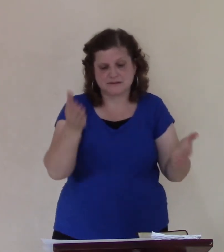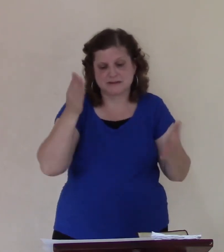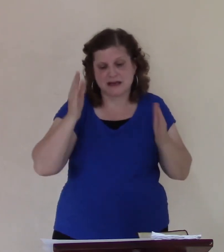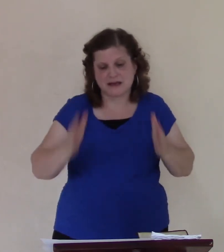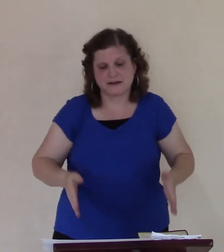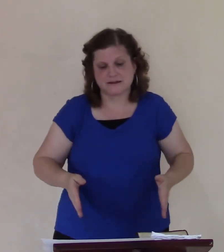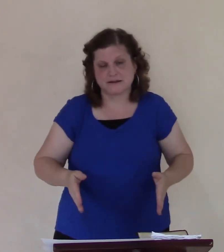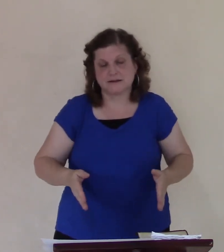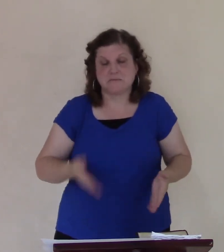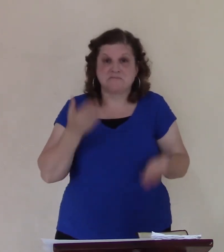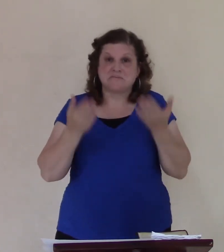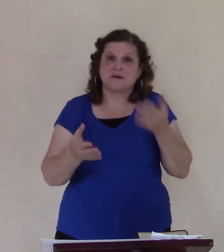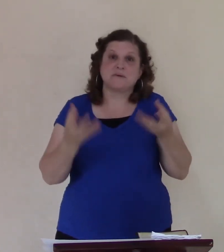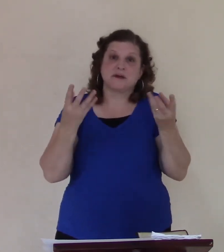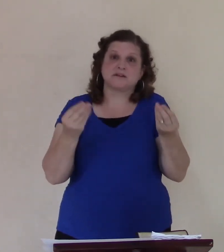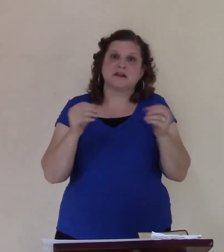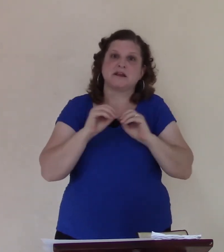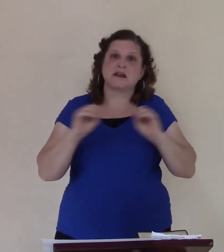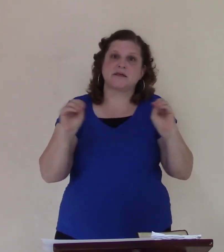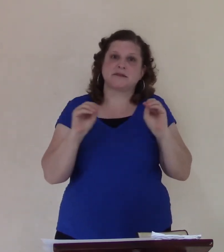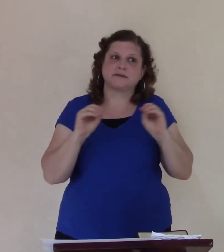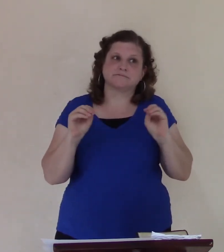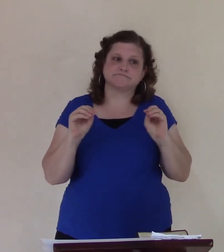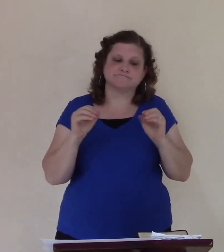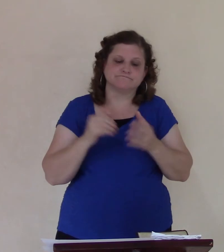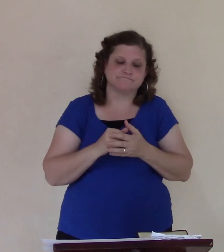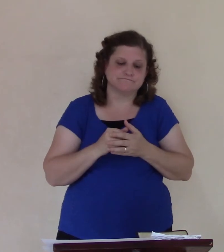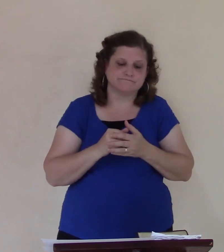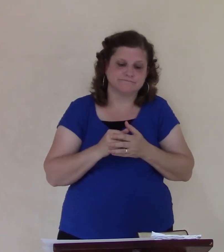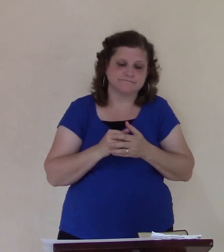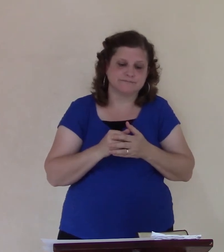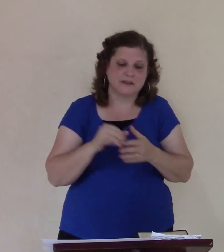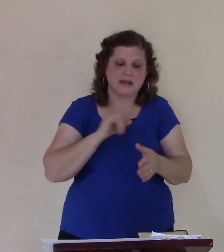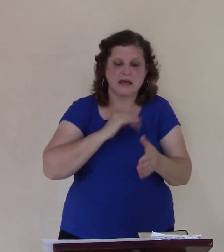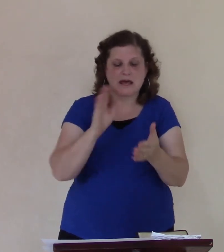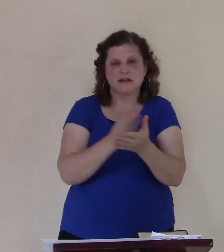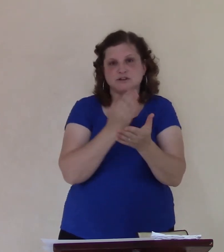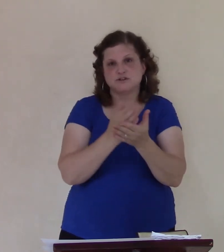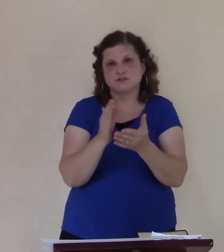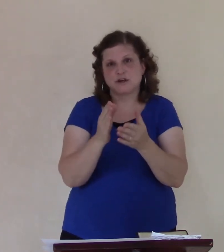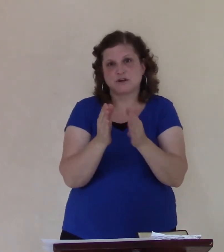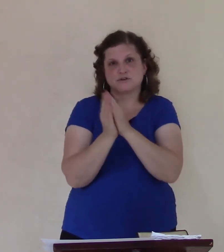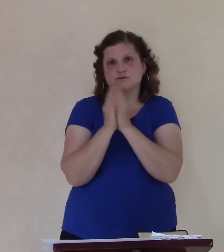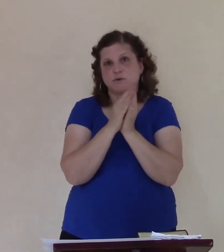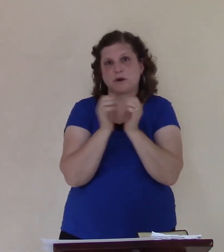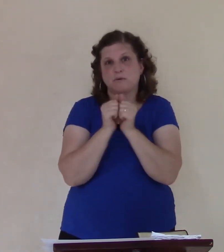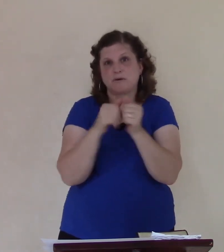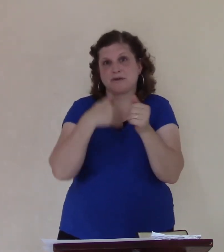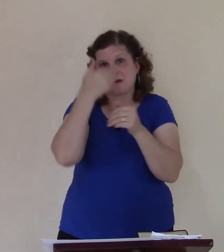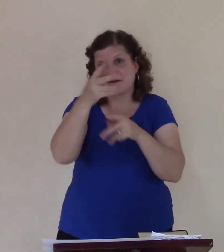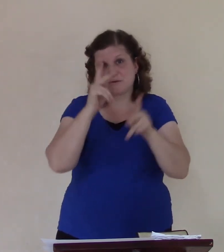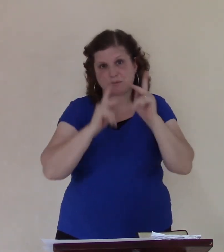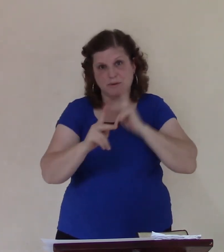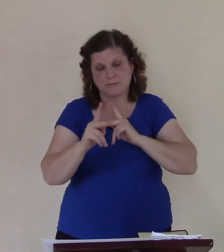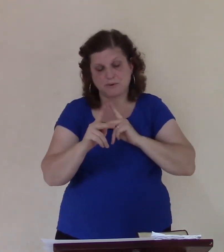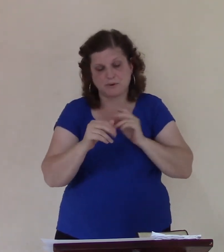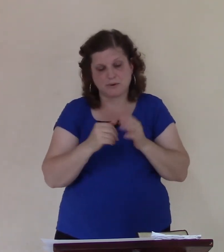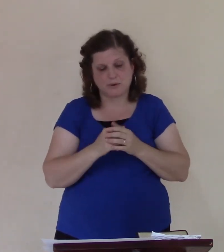the rest of his life. And as I share the story of others over the last few things, there's another thing that I noticed.